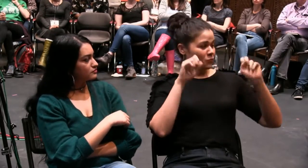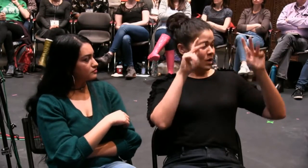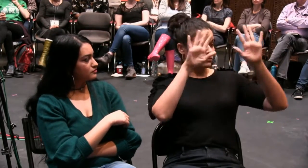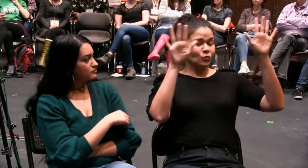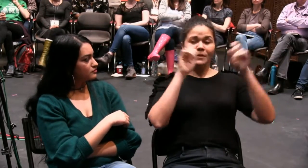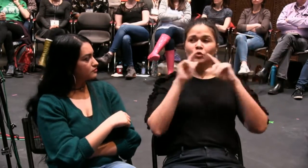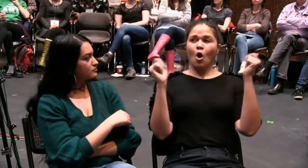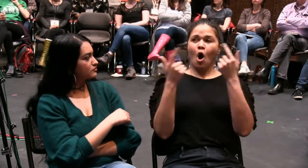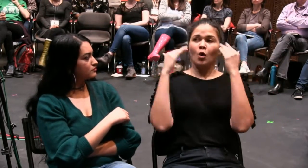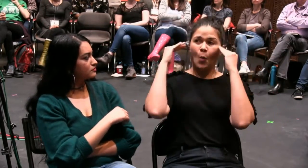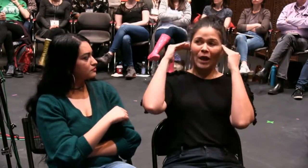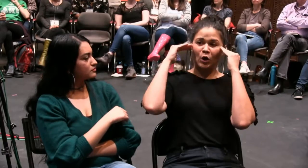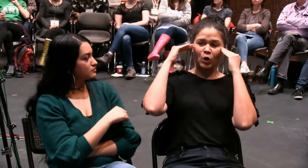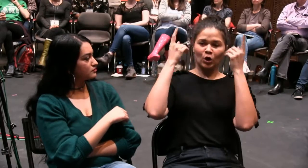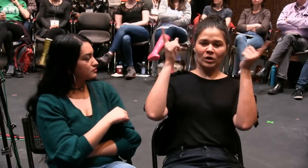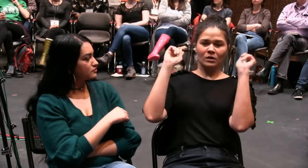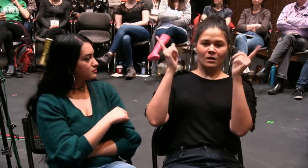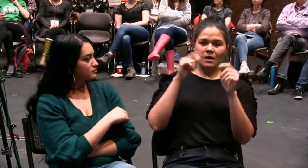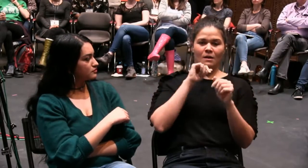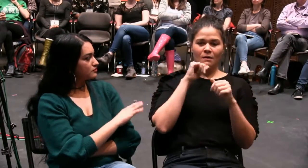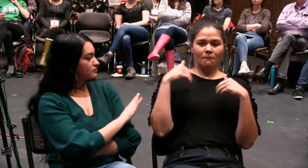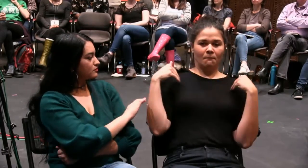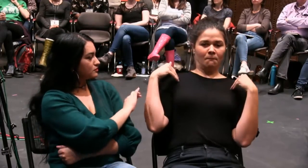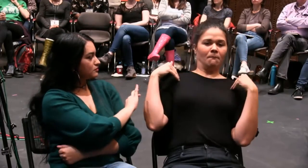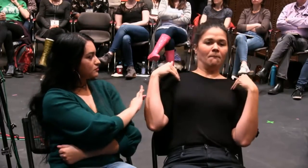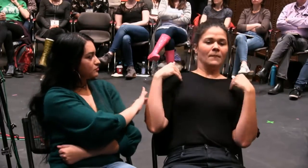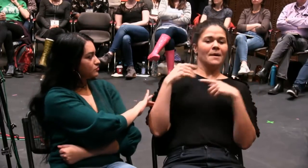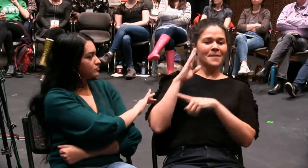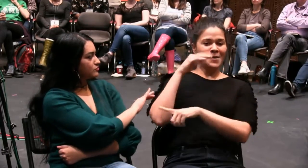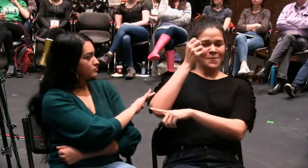everyone representing an entire group. There are different individual stories.